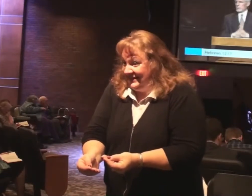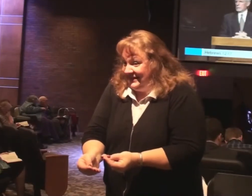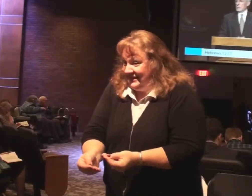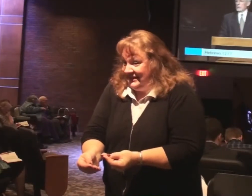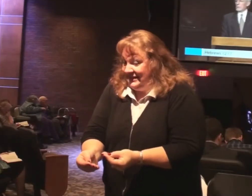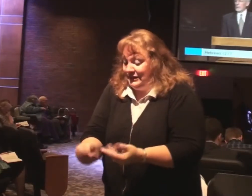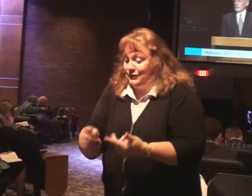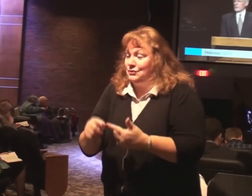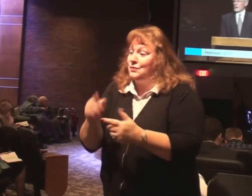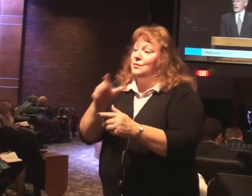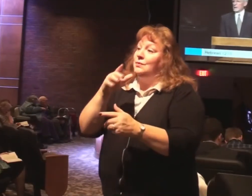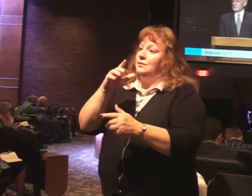the appointed son.